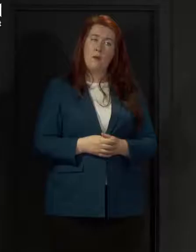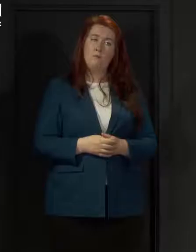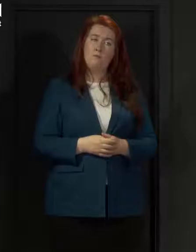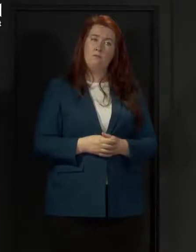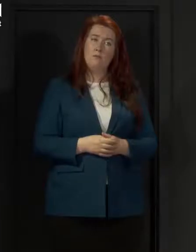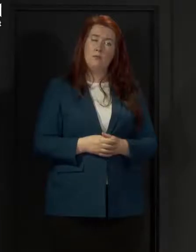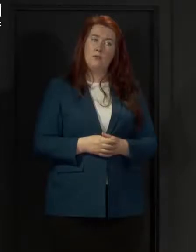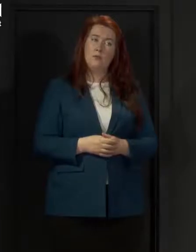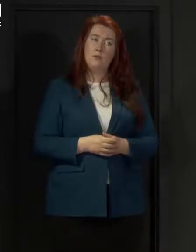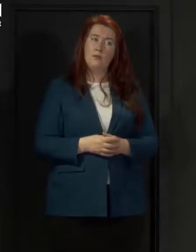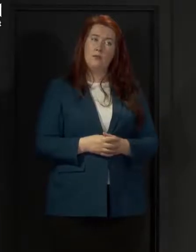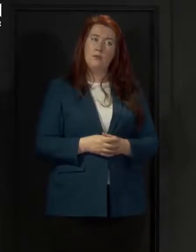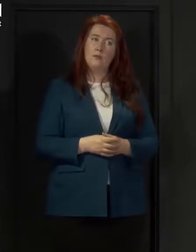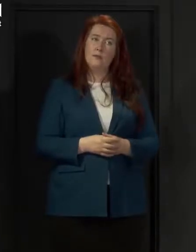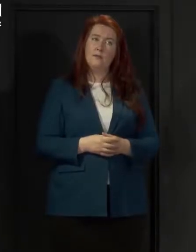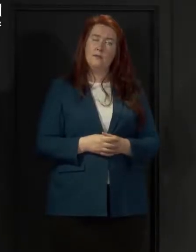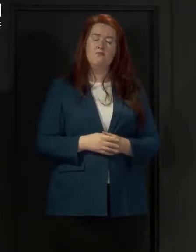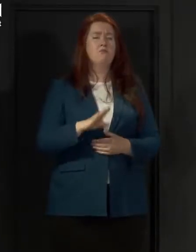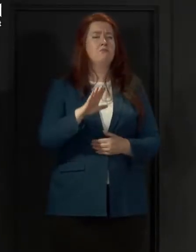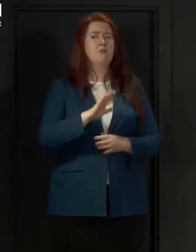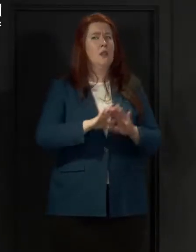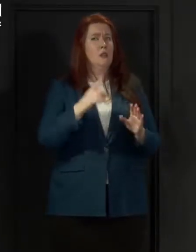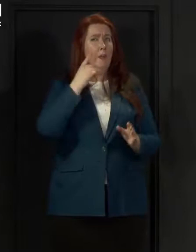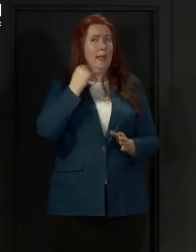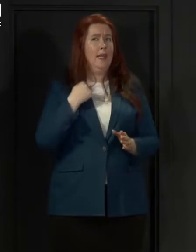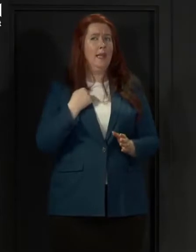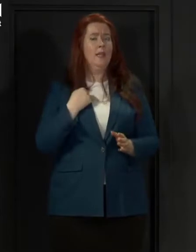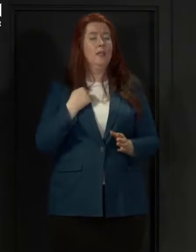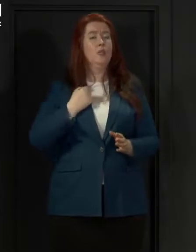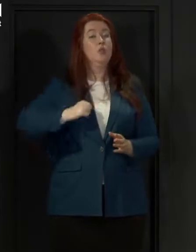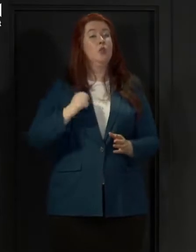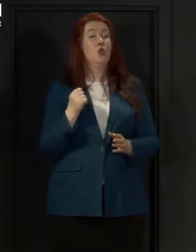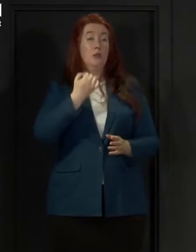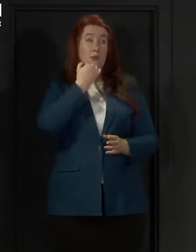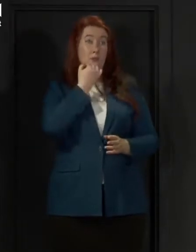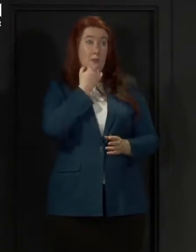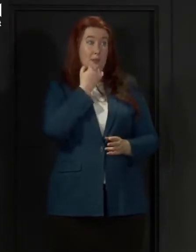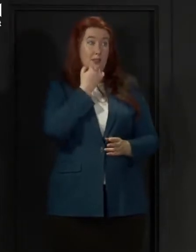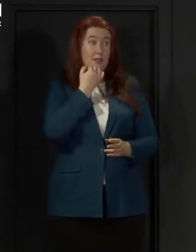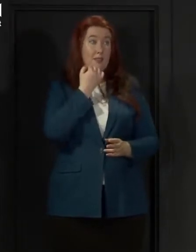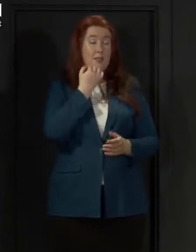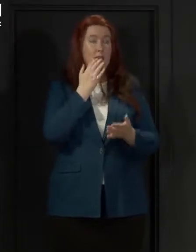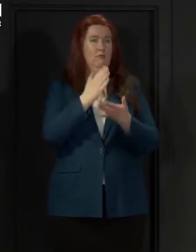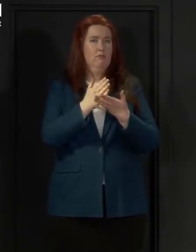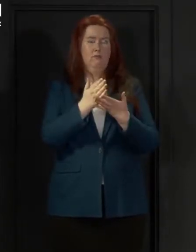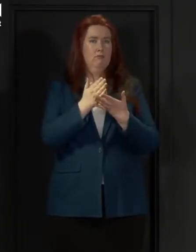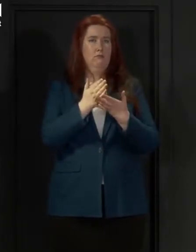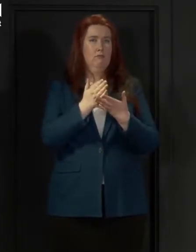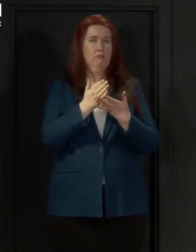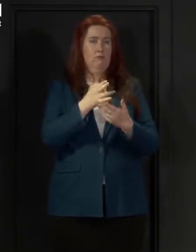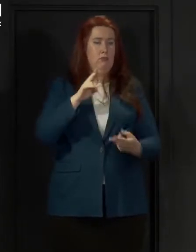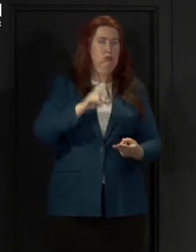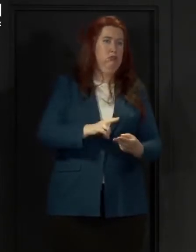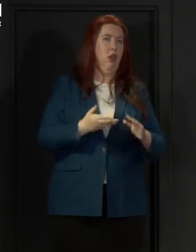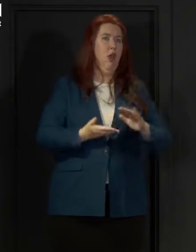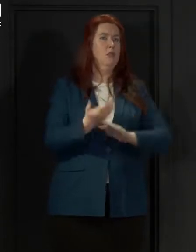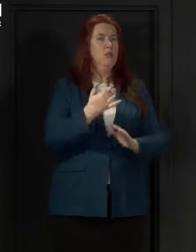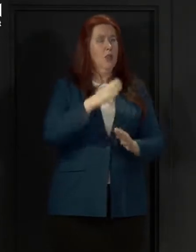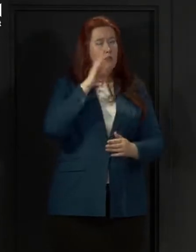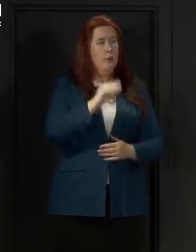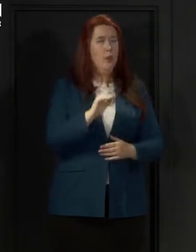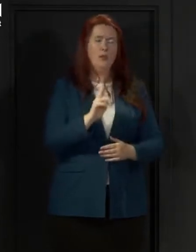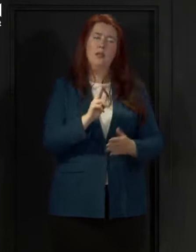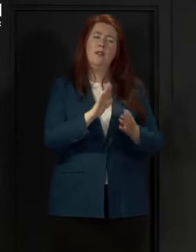So I don't believe that Scotland's numbers are being under reported at all. National